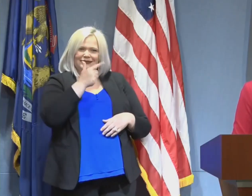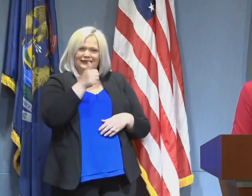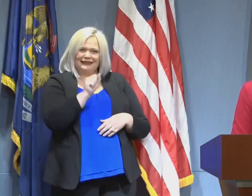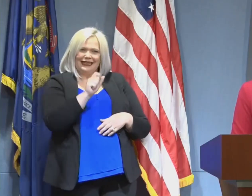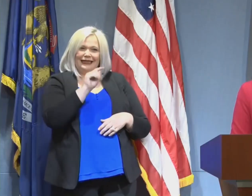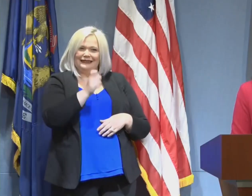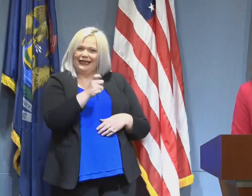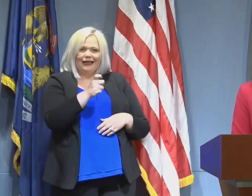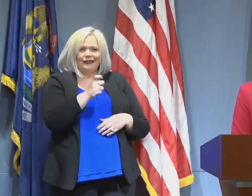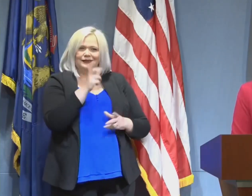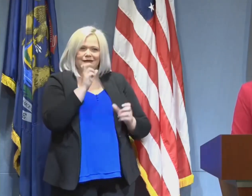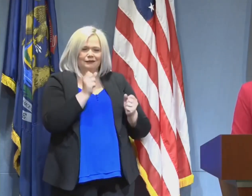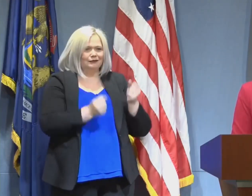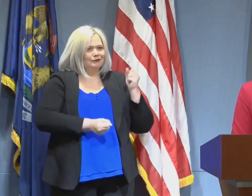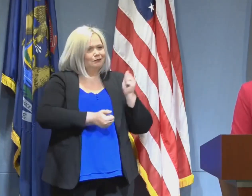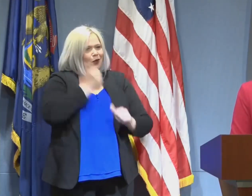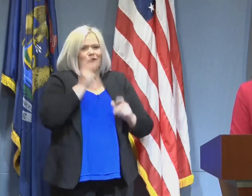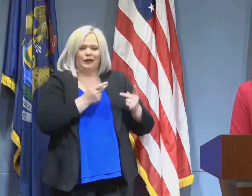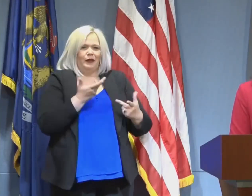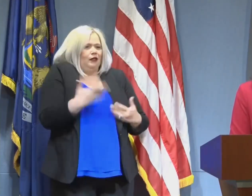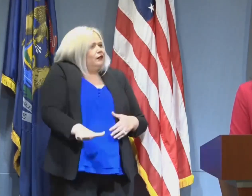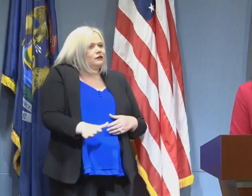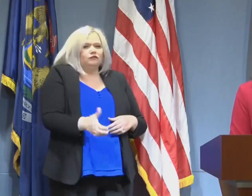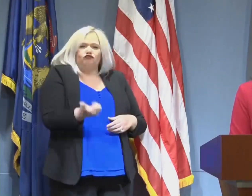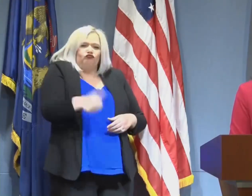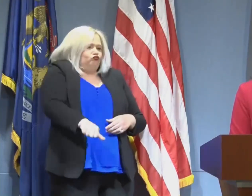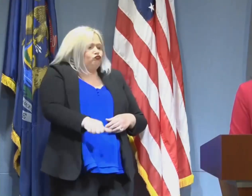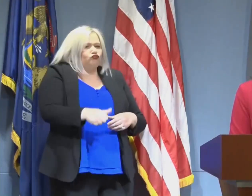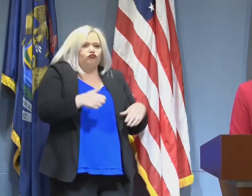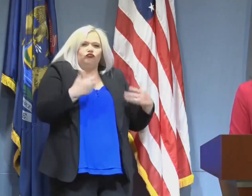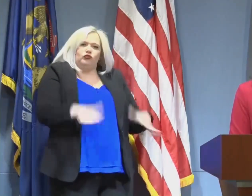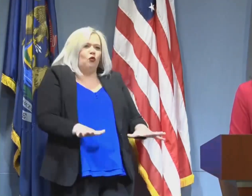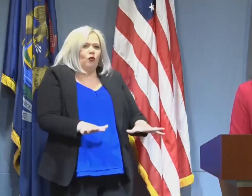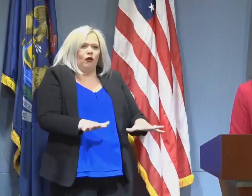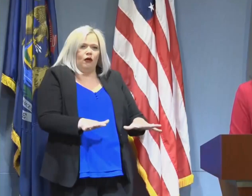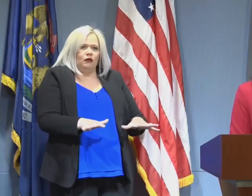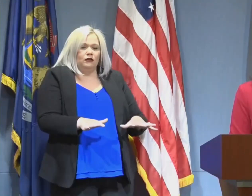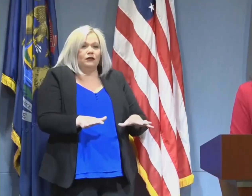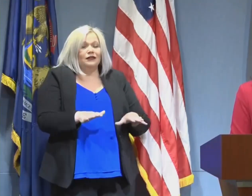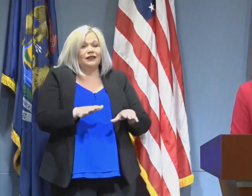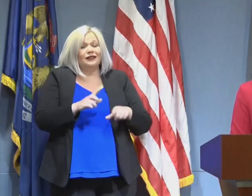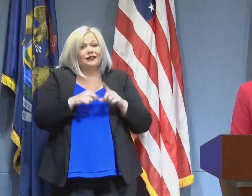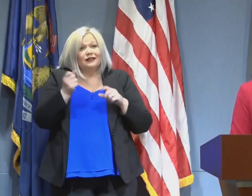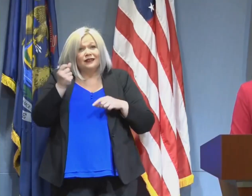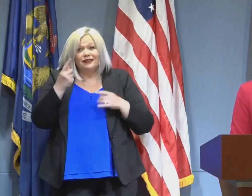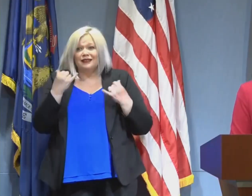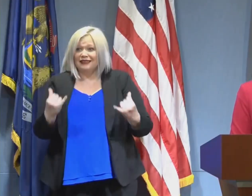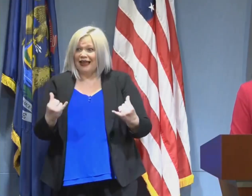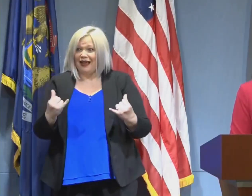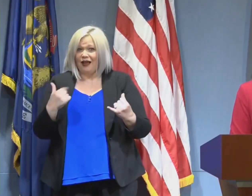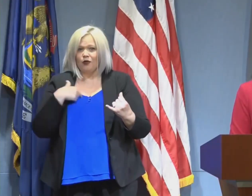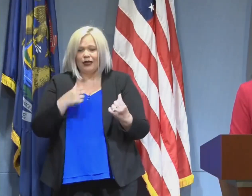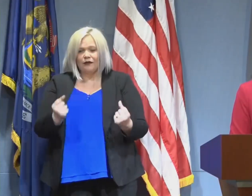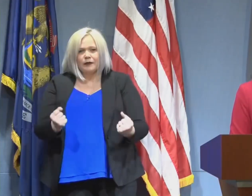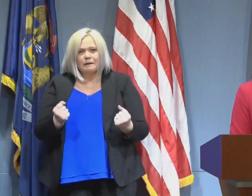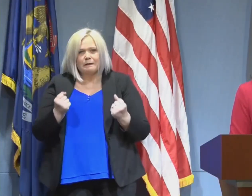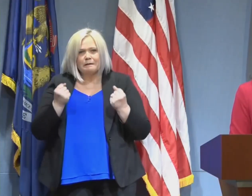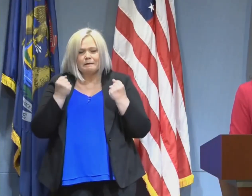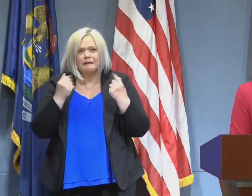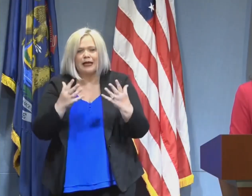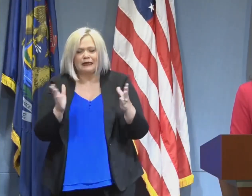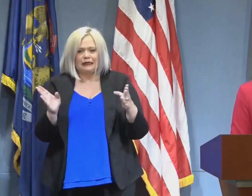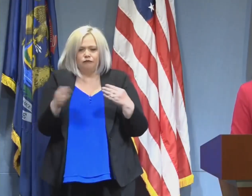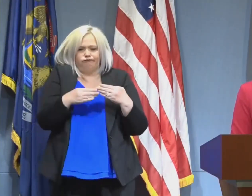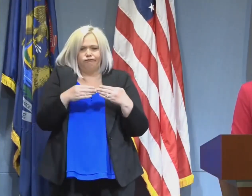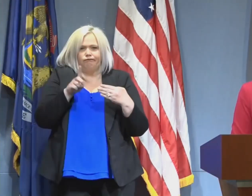of enthusiasm, but the fact of the matter is we know that we've got hundreds of dams, we've got